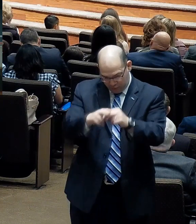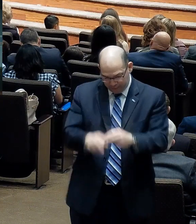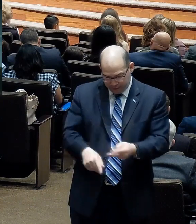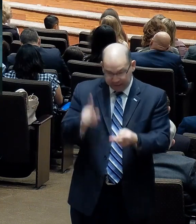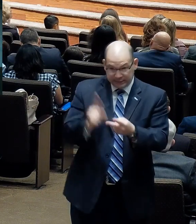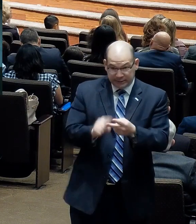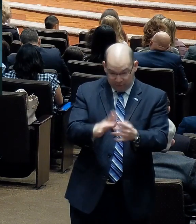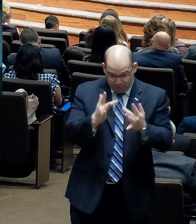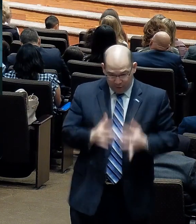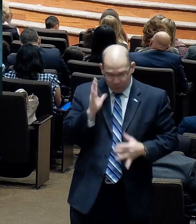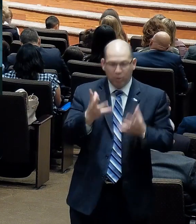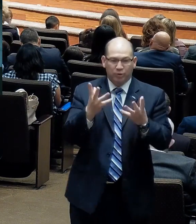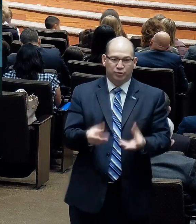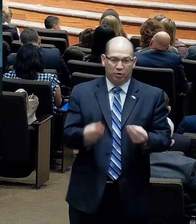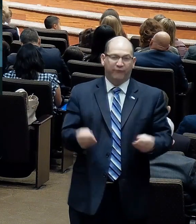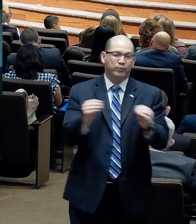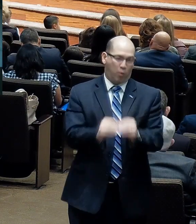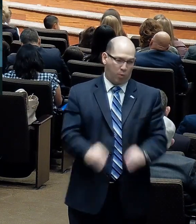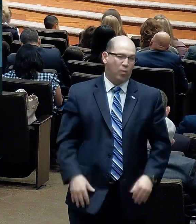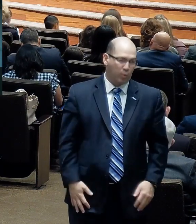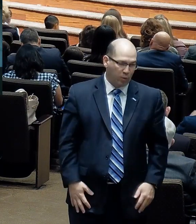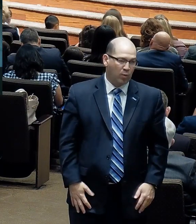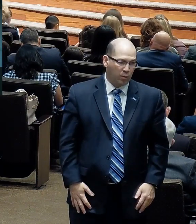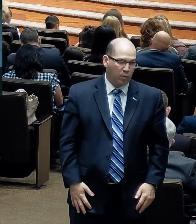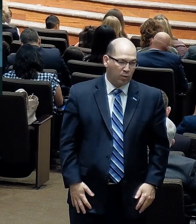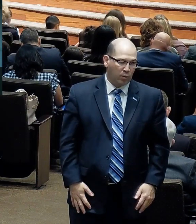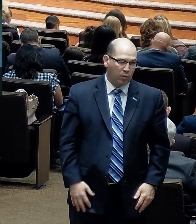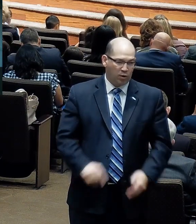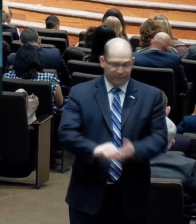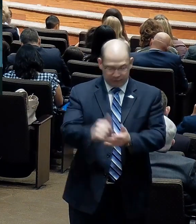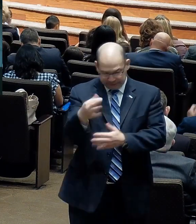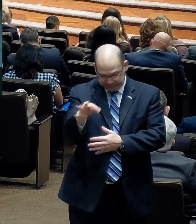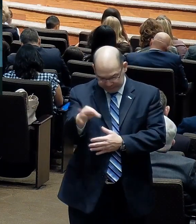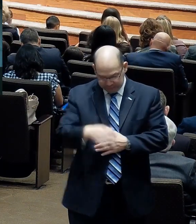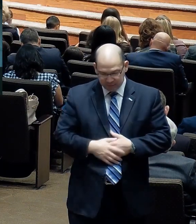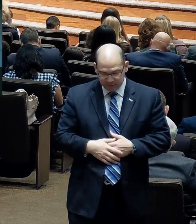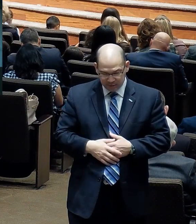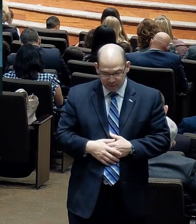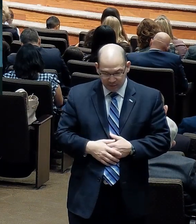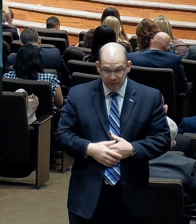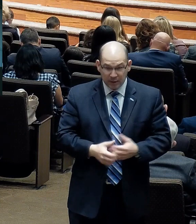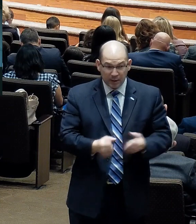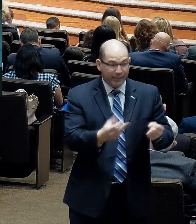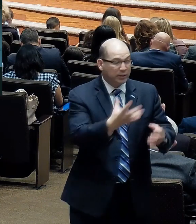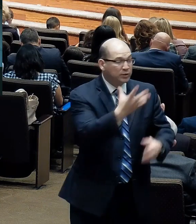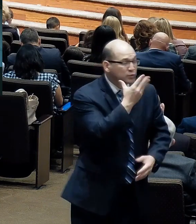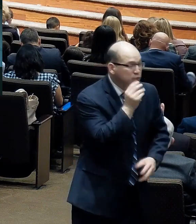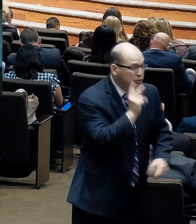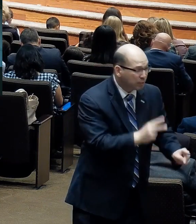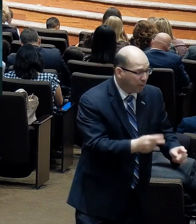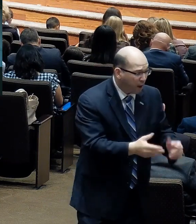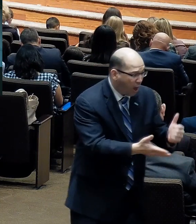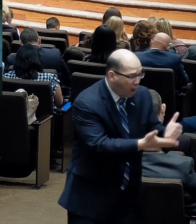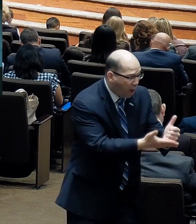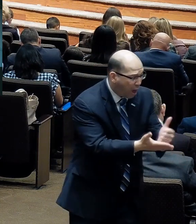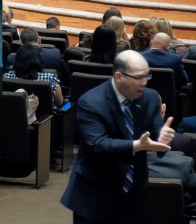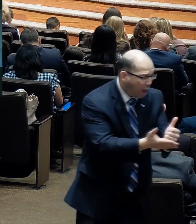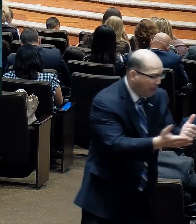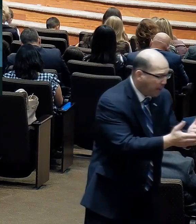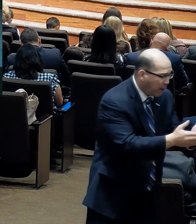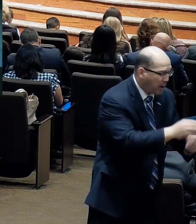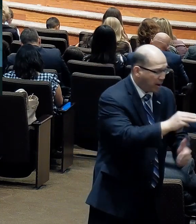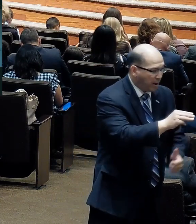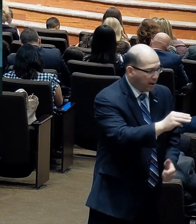see verse number 19? Verse number 19, And many of the Jews came to Martha and Mary to what church? To